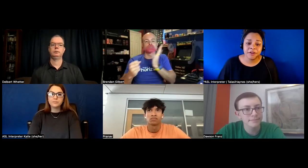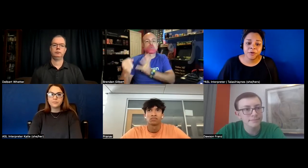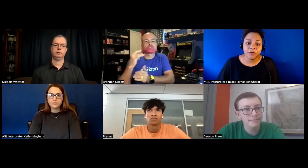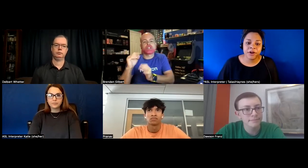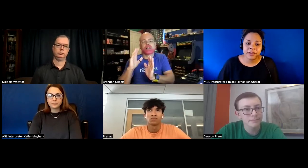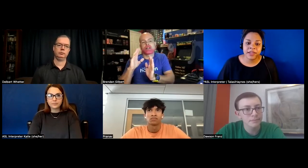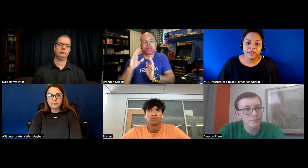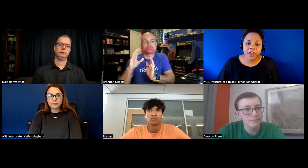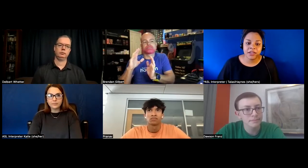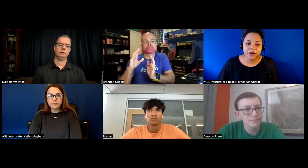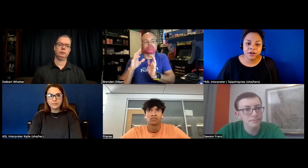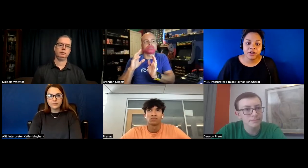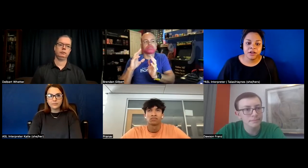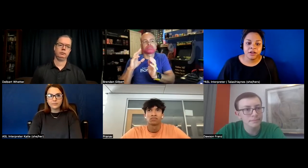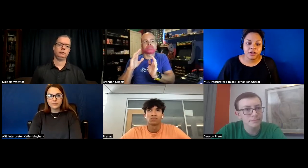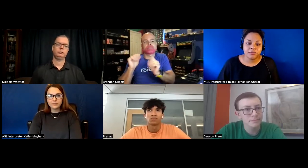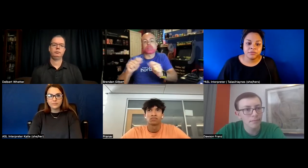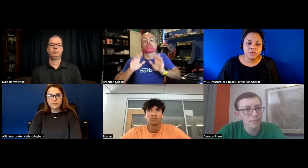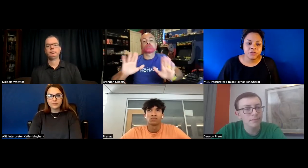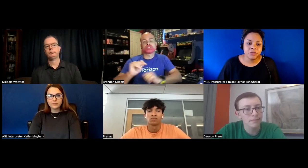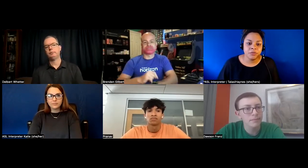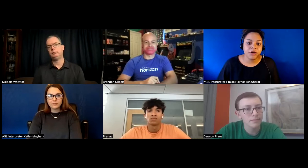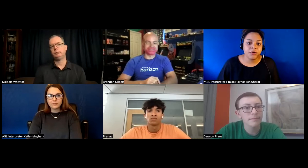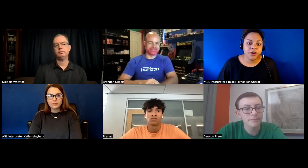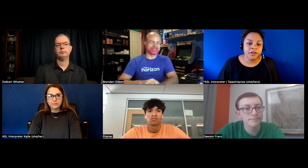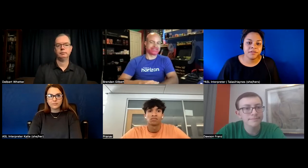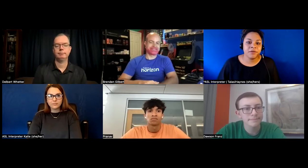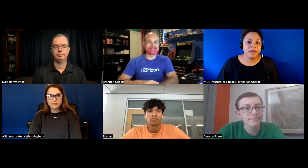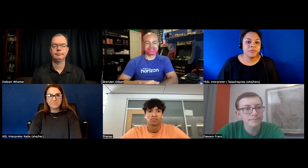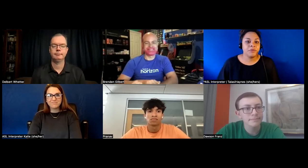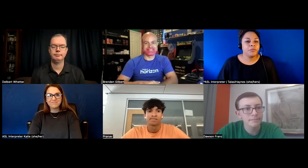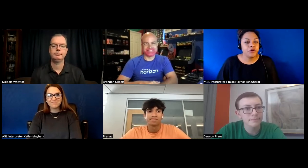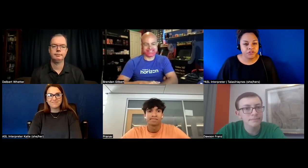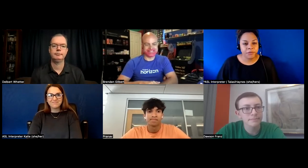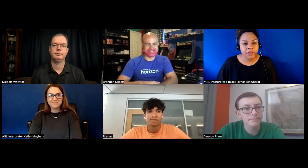but we're finally getting that here um to be able to prioritize and be able to push something like